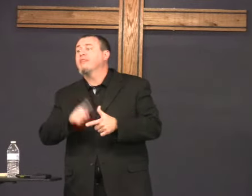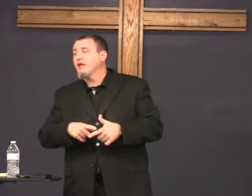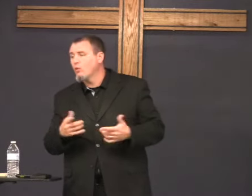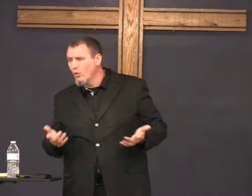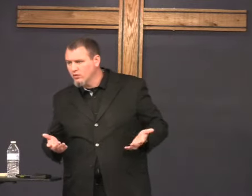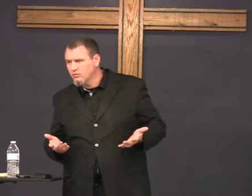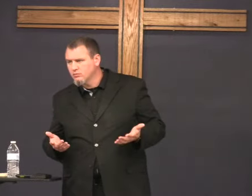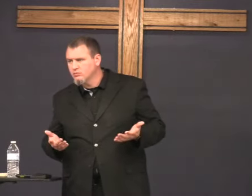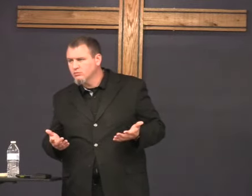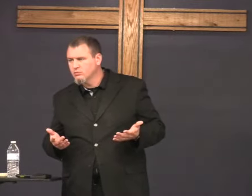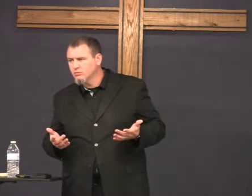then what